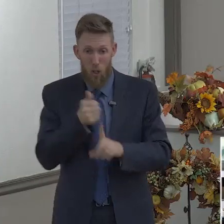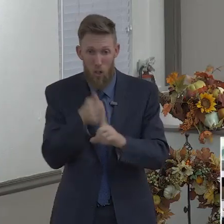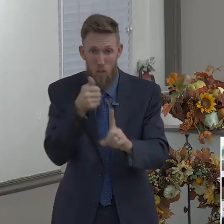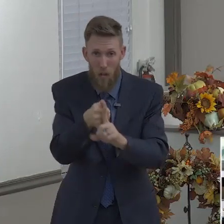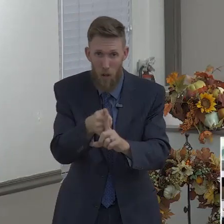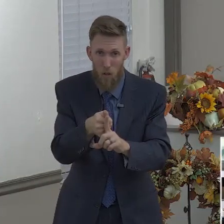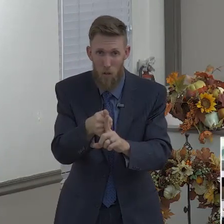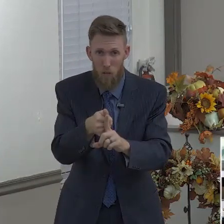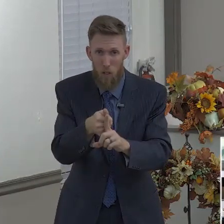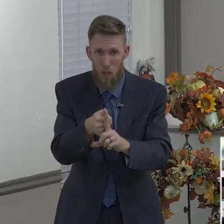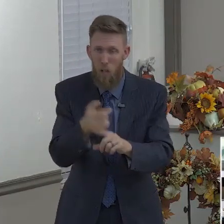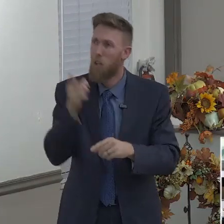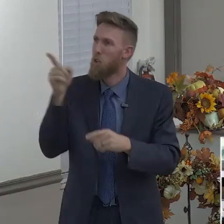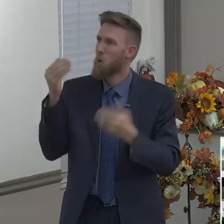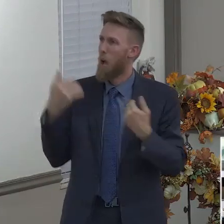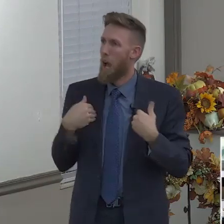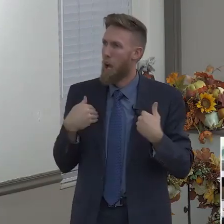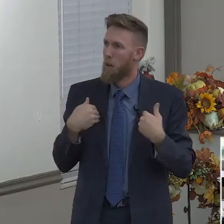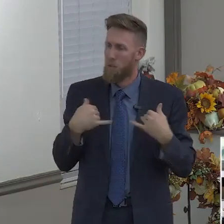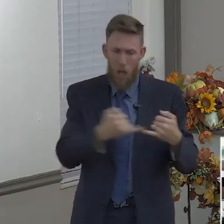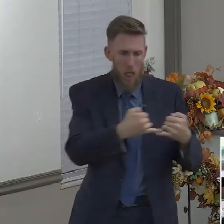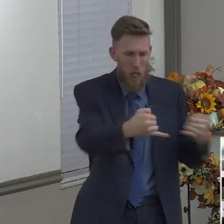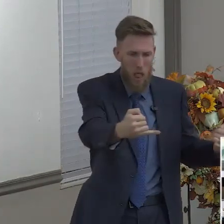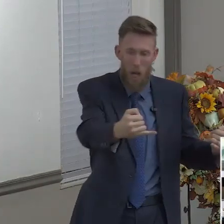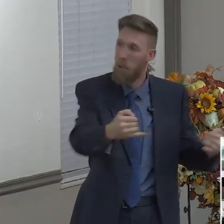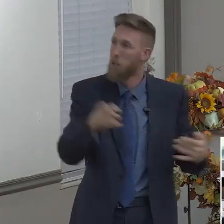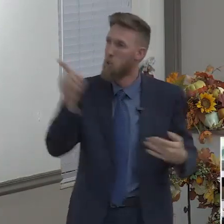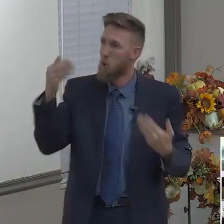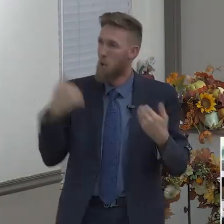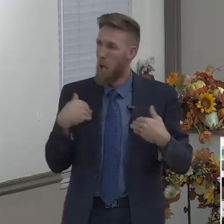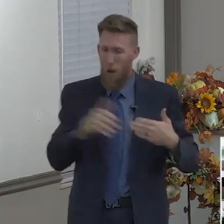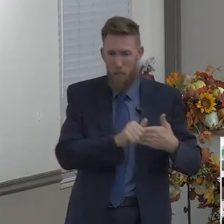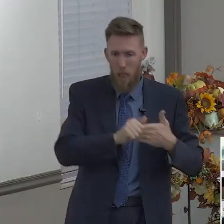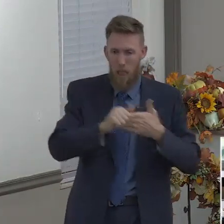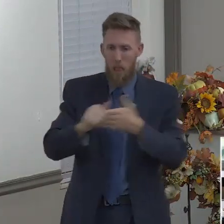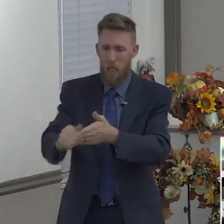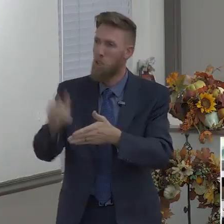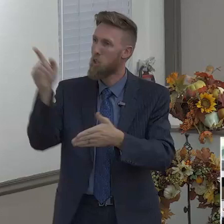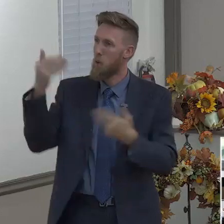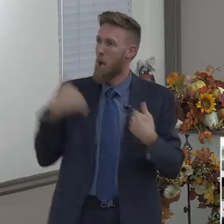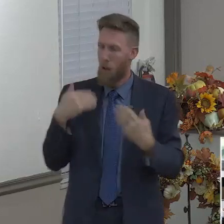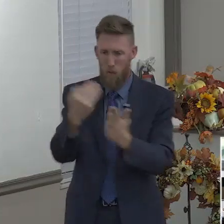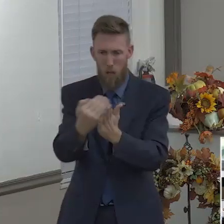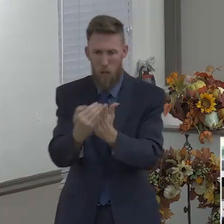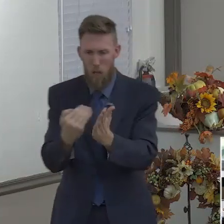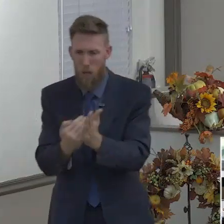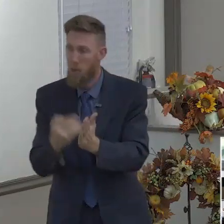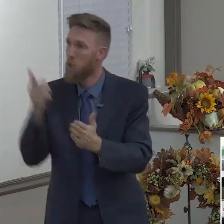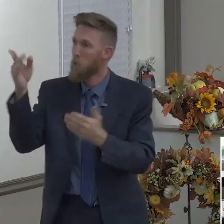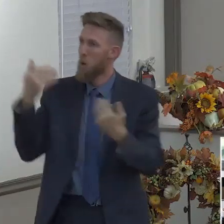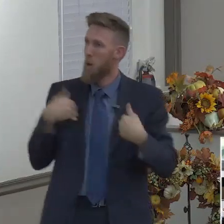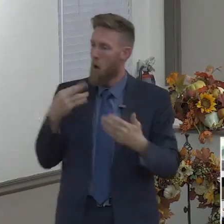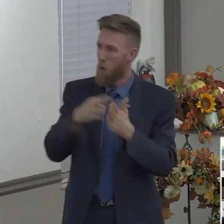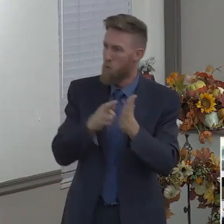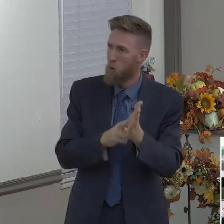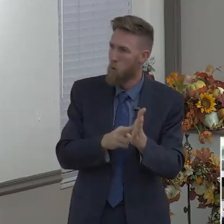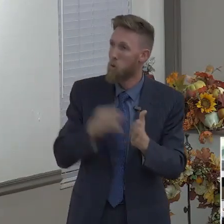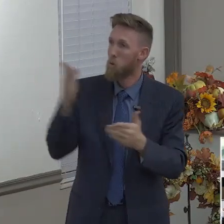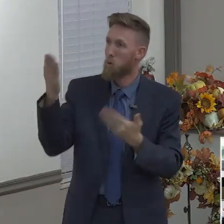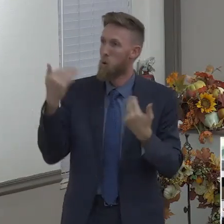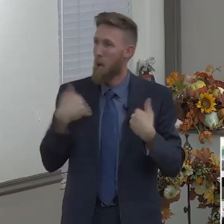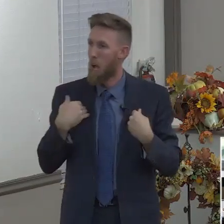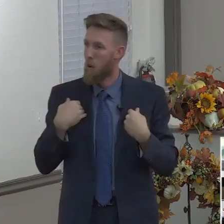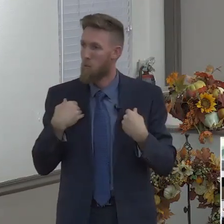for me? You have some guidelines that you want me to do? God, I'll do that. What is that? That is godliness. That is telling God, God,